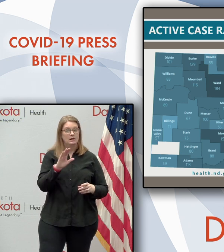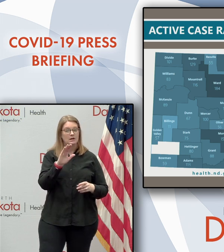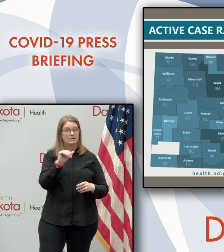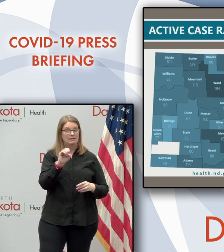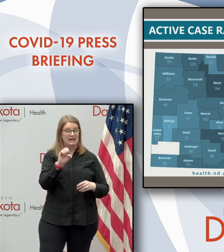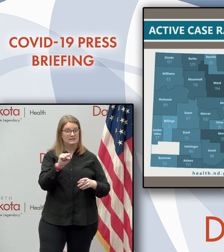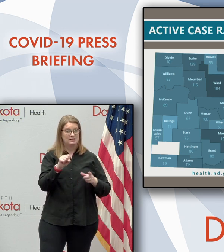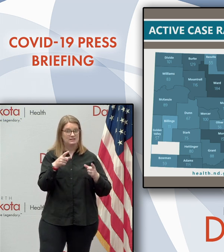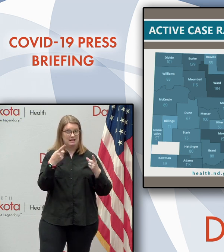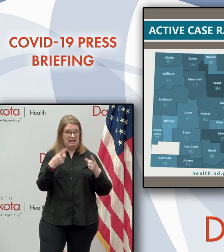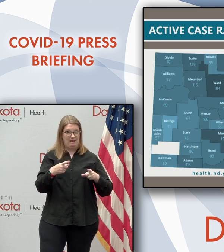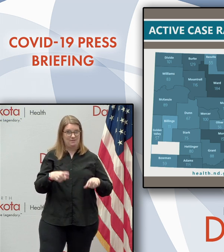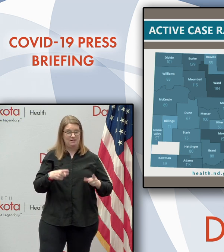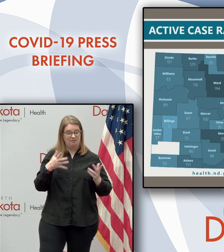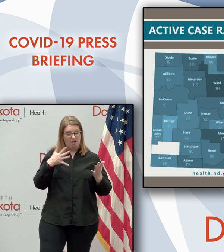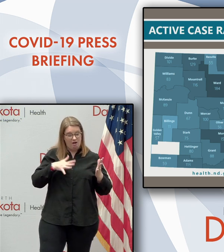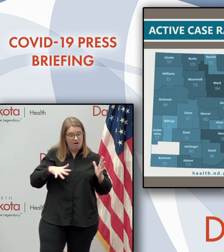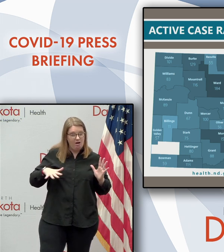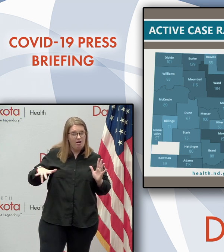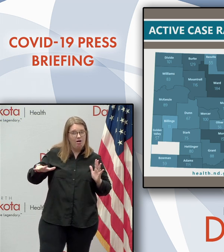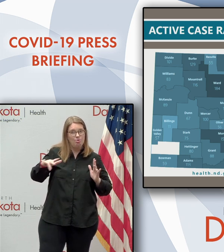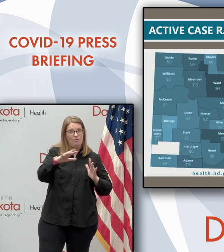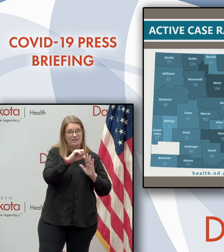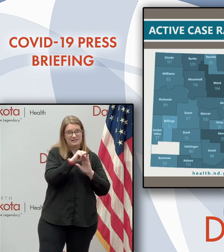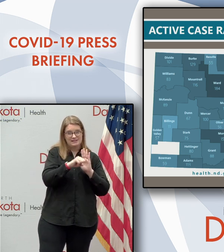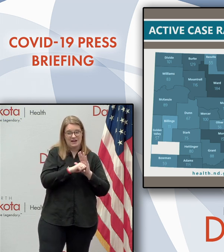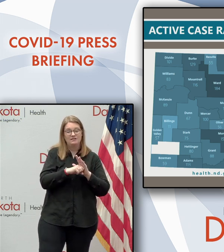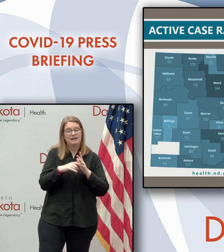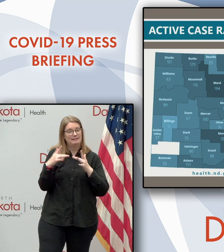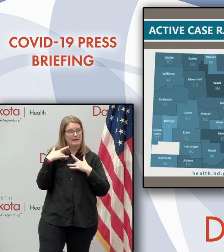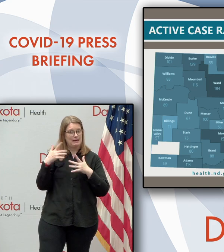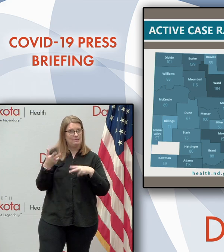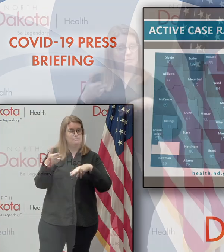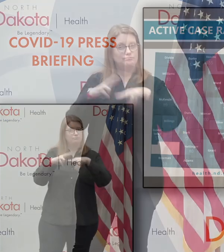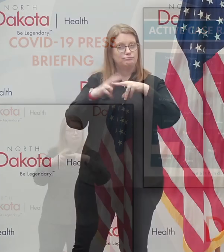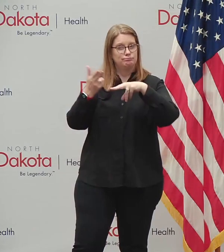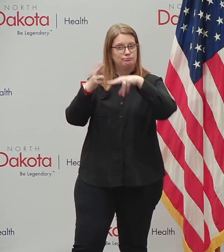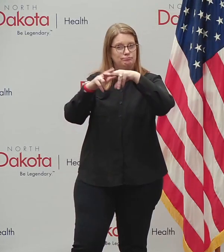increasing, uh, across the state in a broad, a broad way.